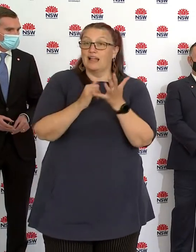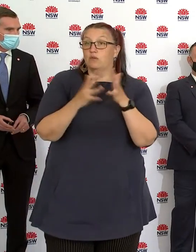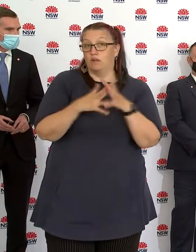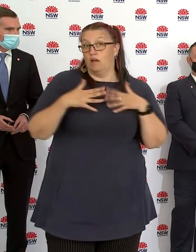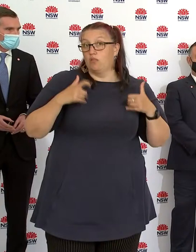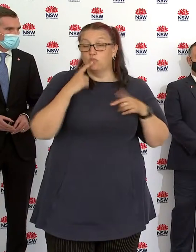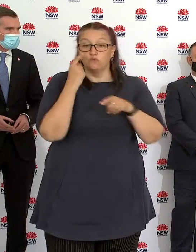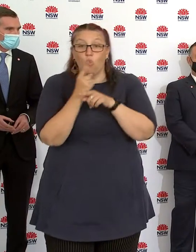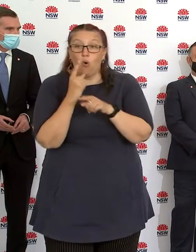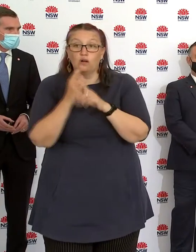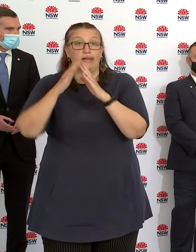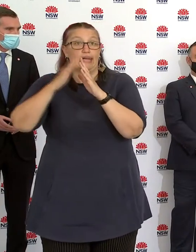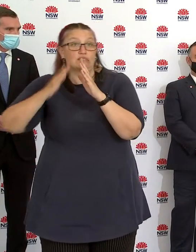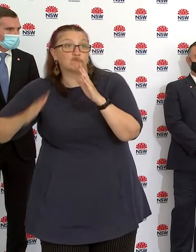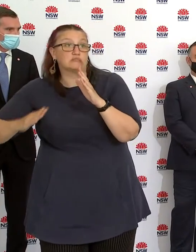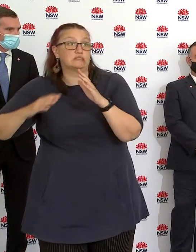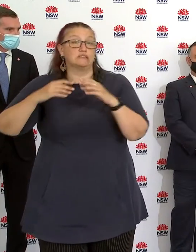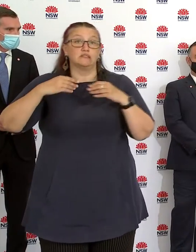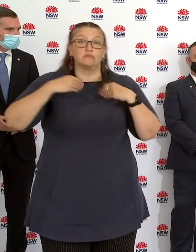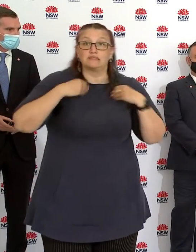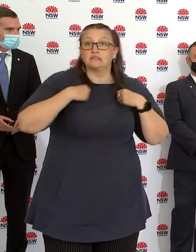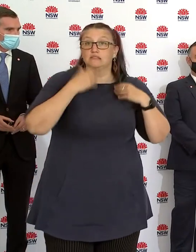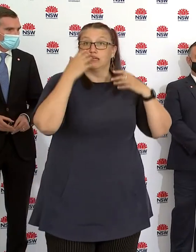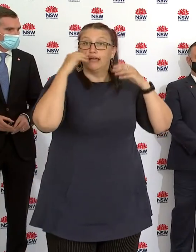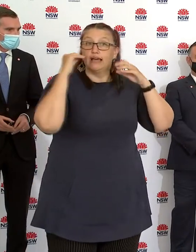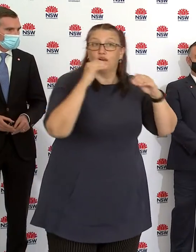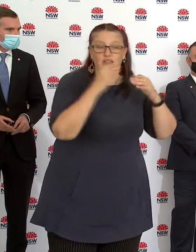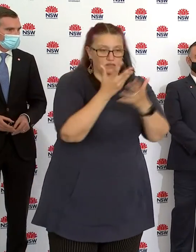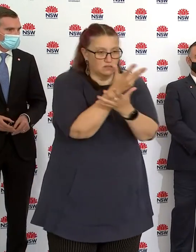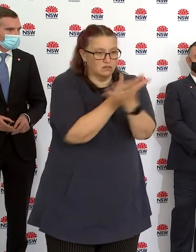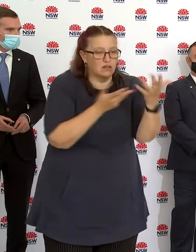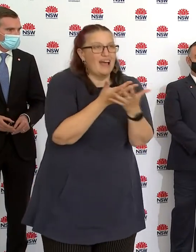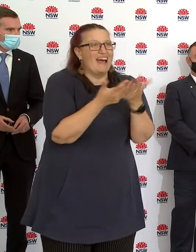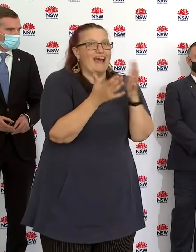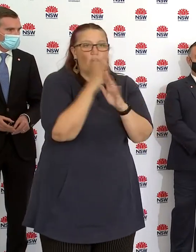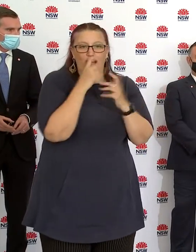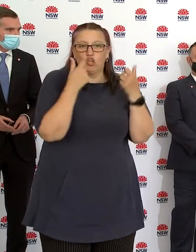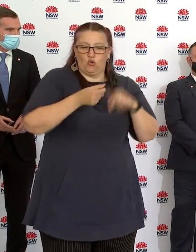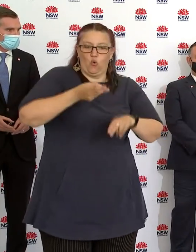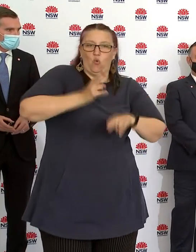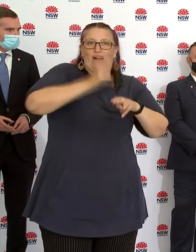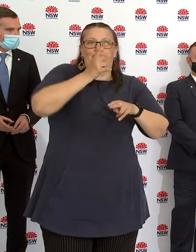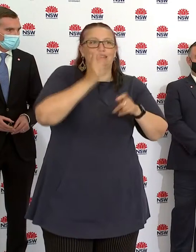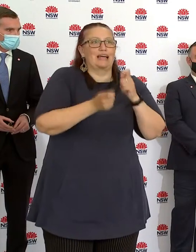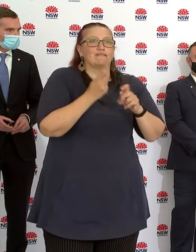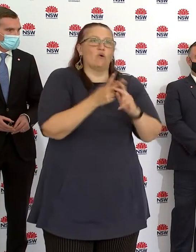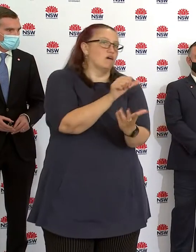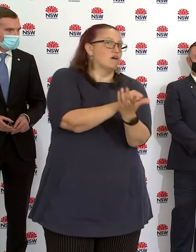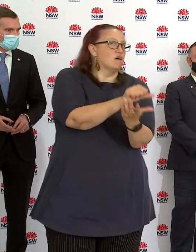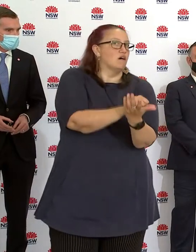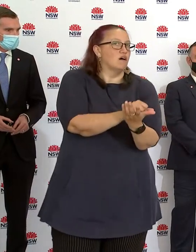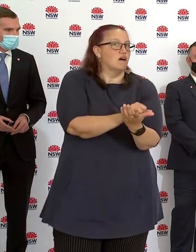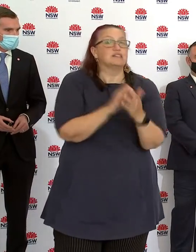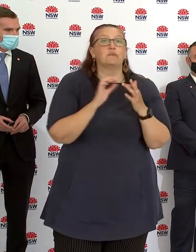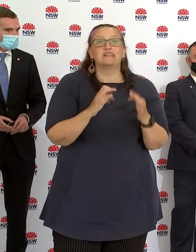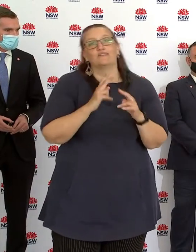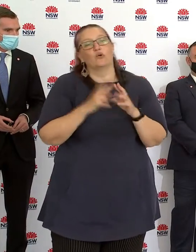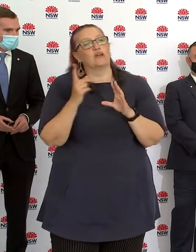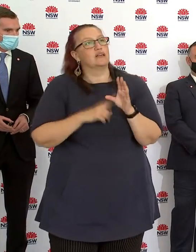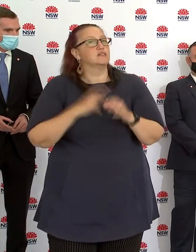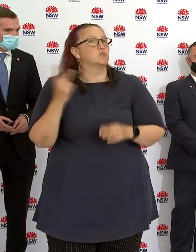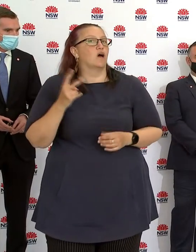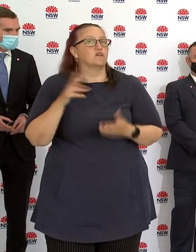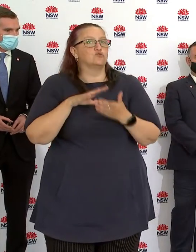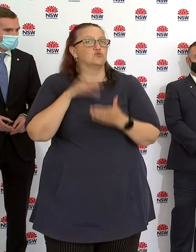And of course, New South Wales health will be working with education to make sure there's some level of rapid antigen testing for year 12 students when they resume